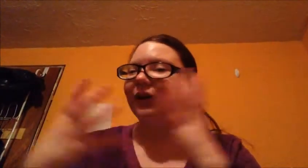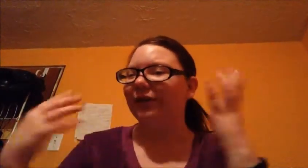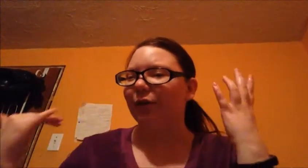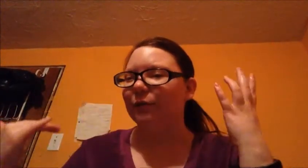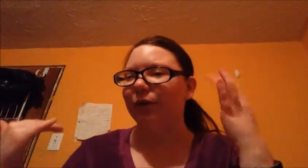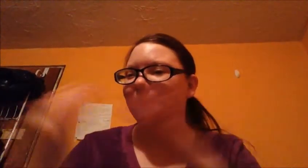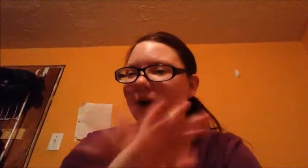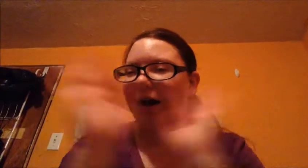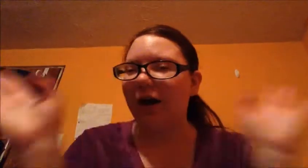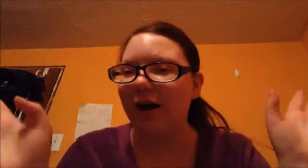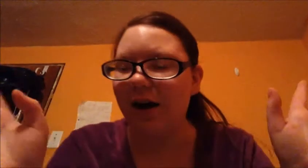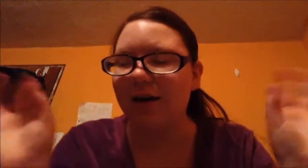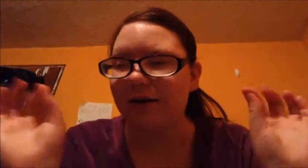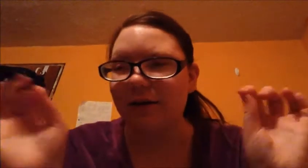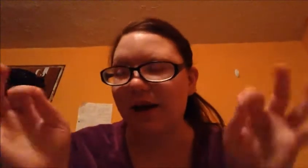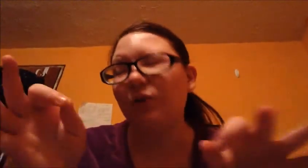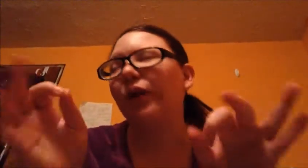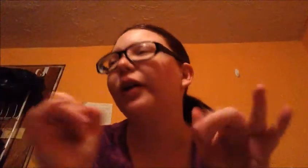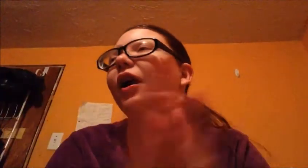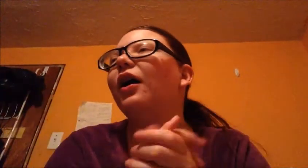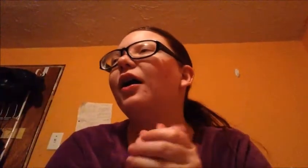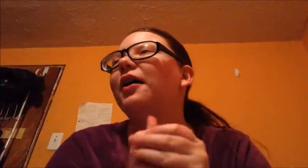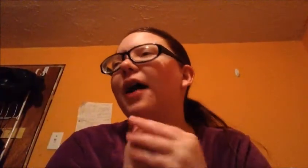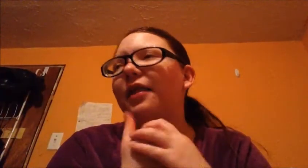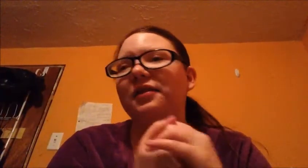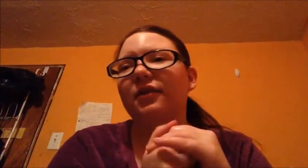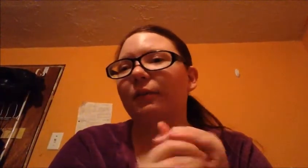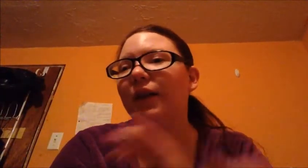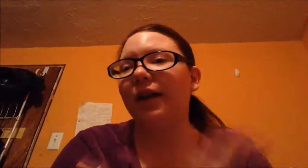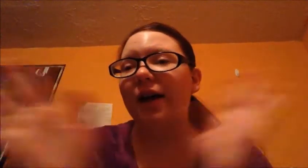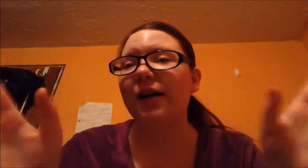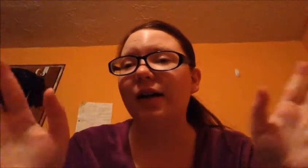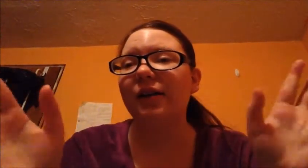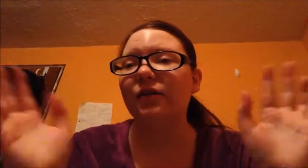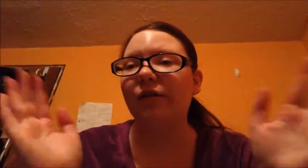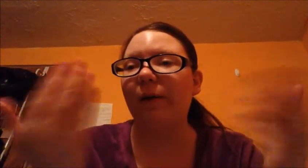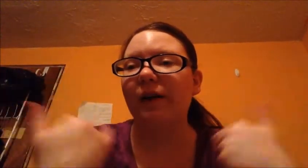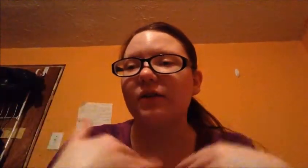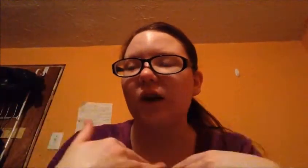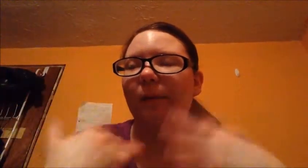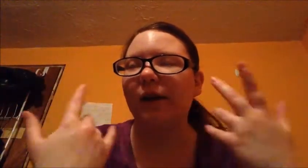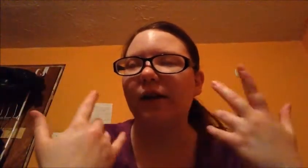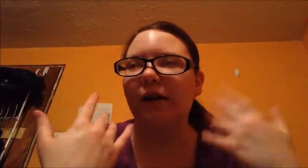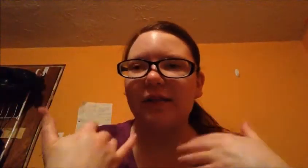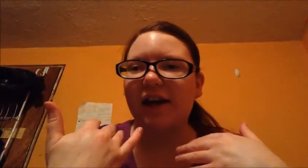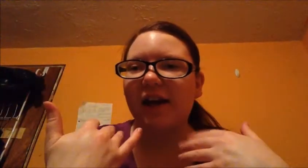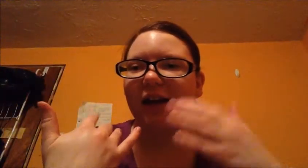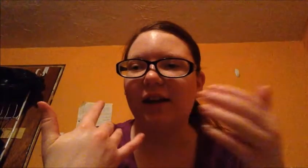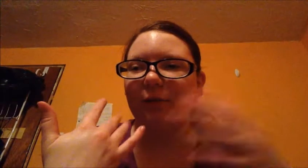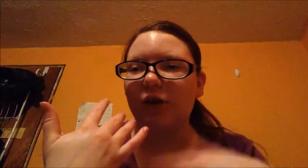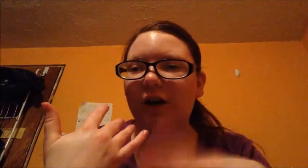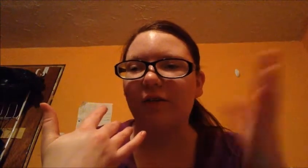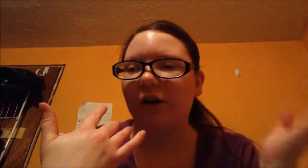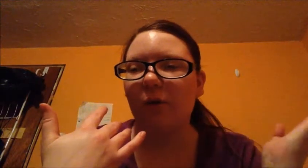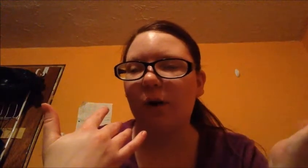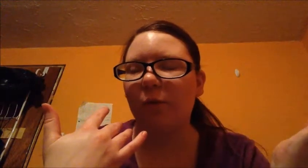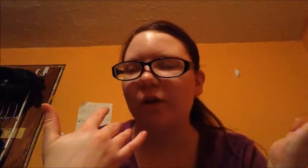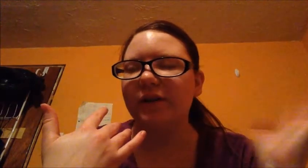here. Because that was, yeah, it's weird. And this is completely unedited, so if I'm, like, stopping and, like, thinking, I'm trying to figure out what I'm going to